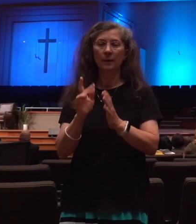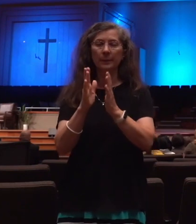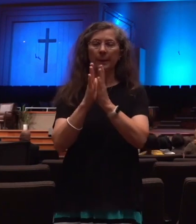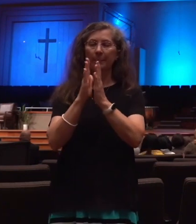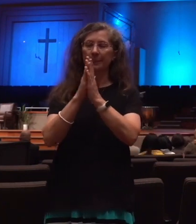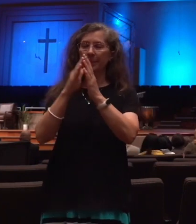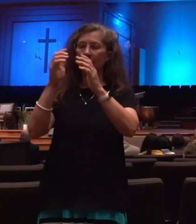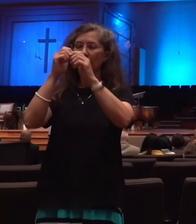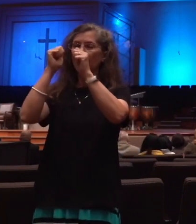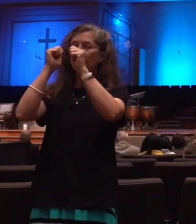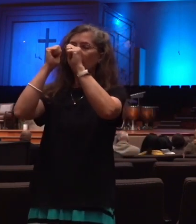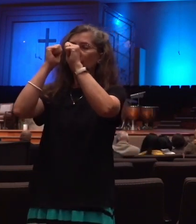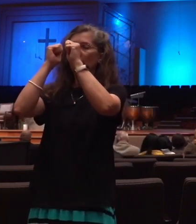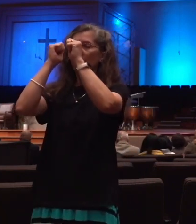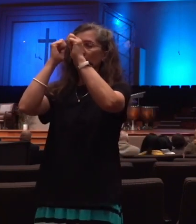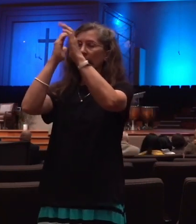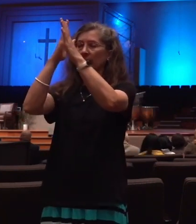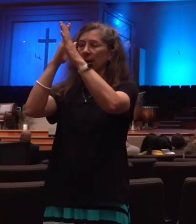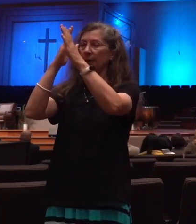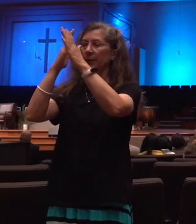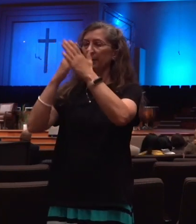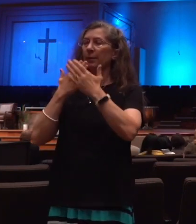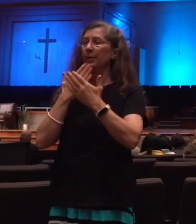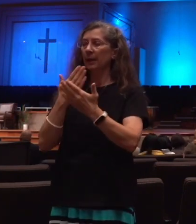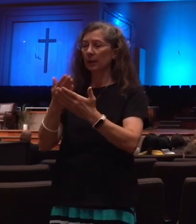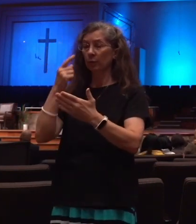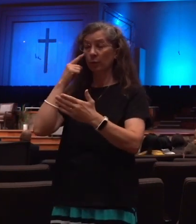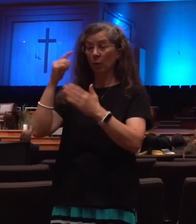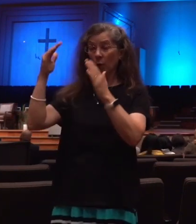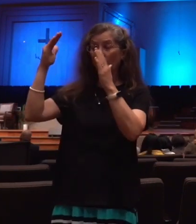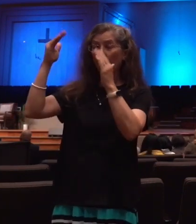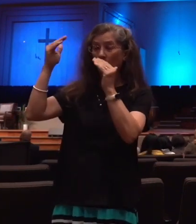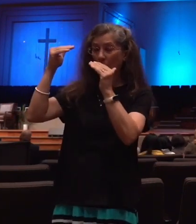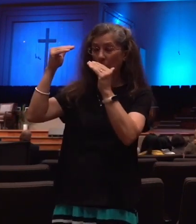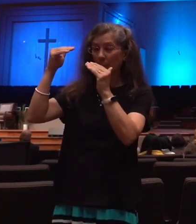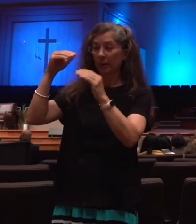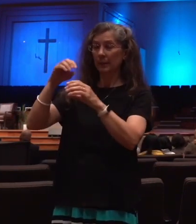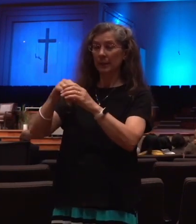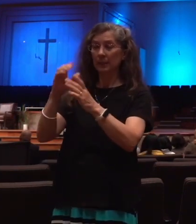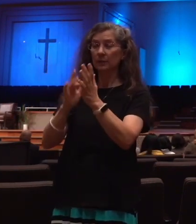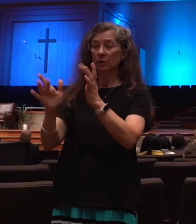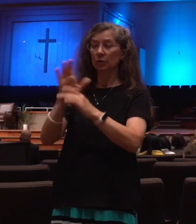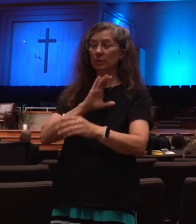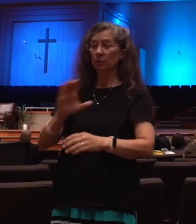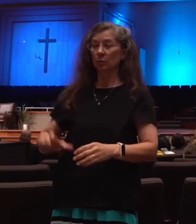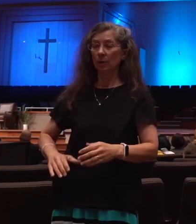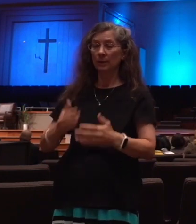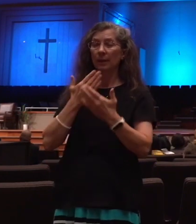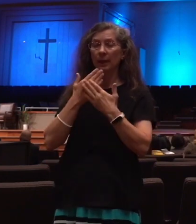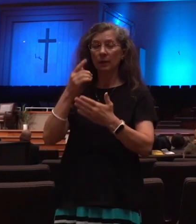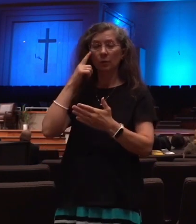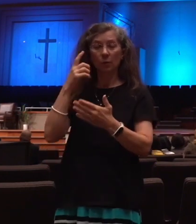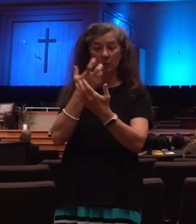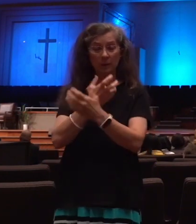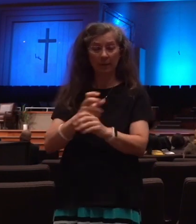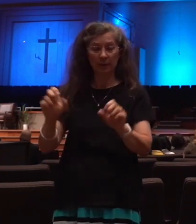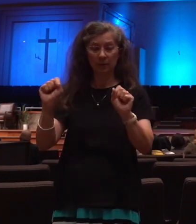thank you for the hope that you give us in Christ Jesus. We're thankful for salvation, but Lord, we do pray